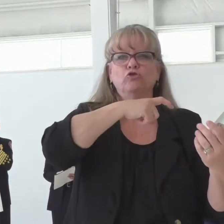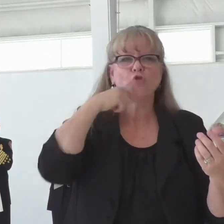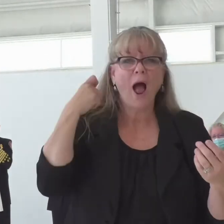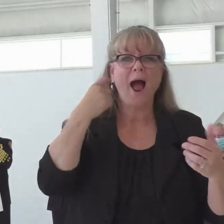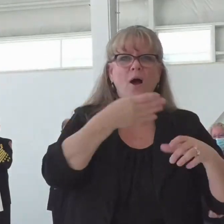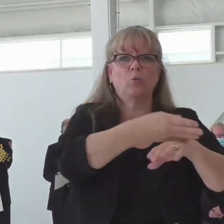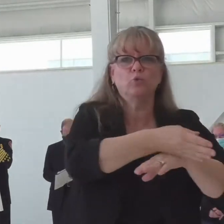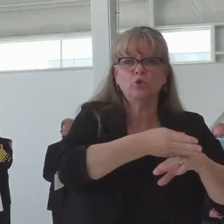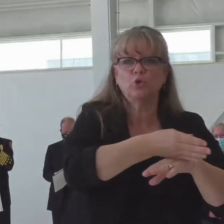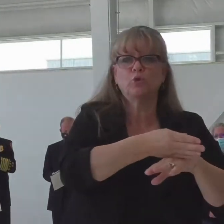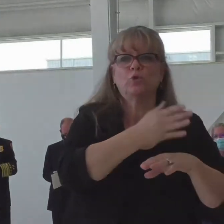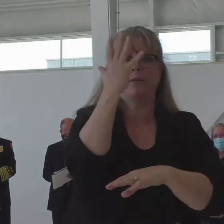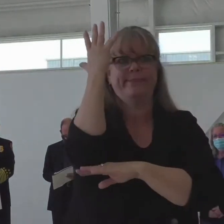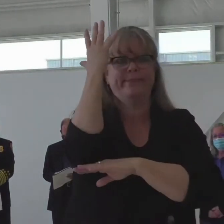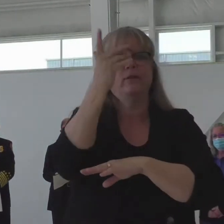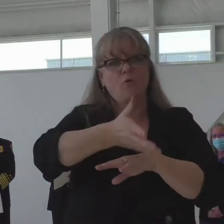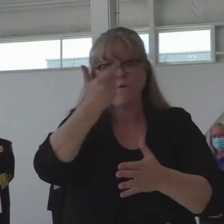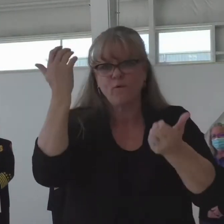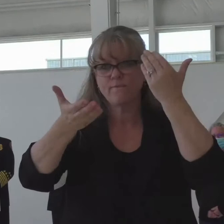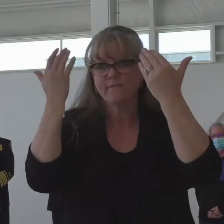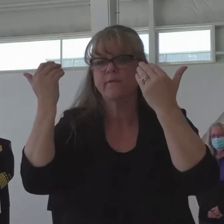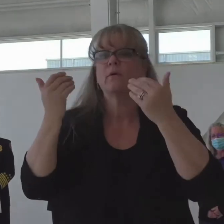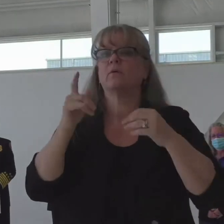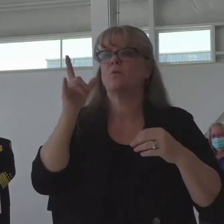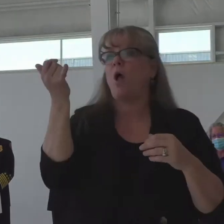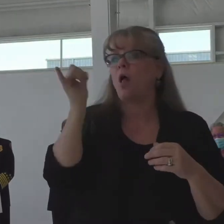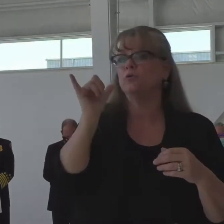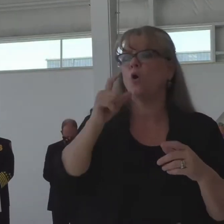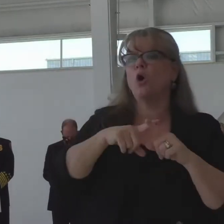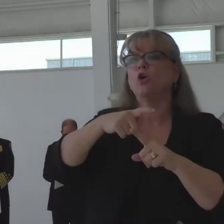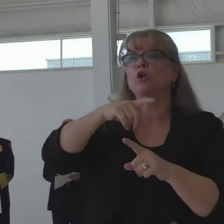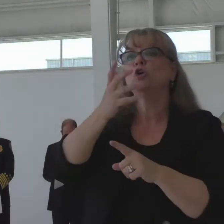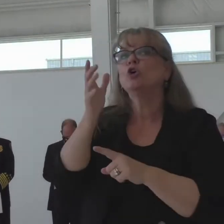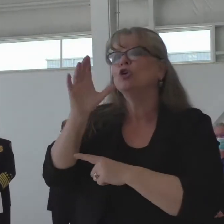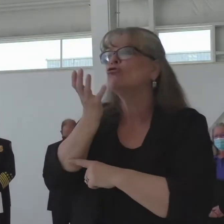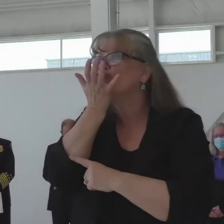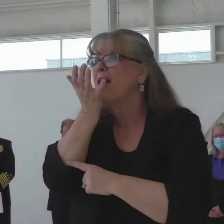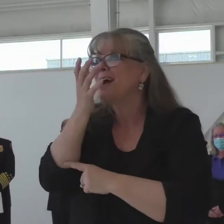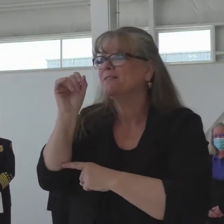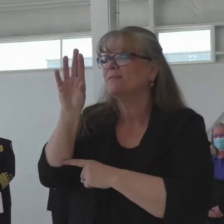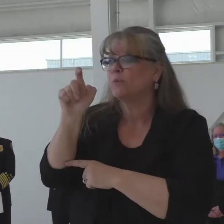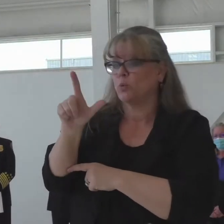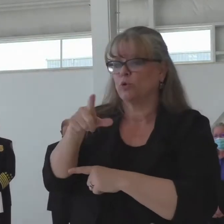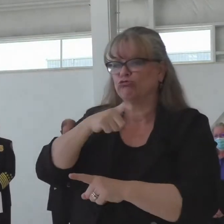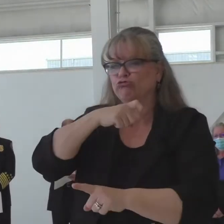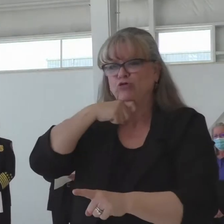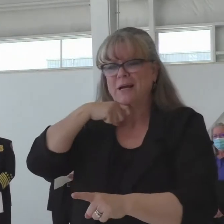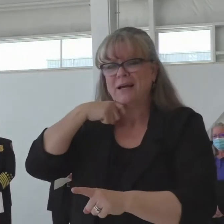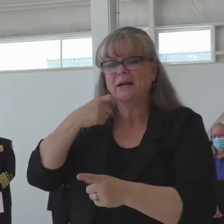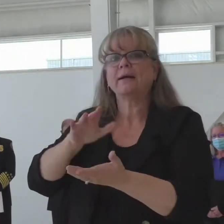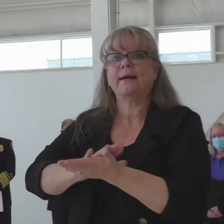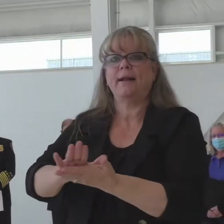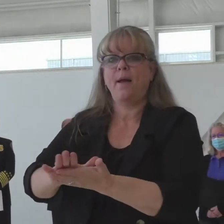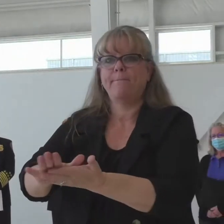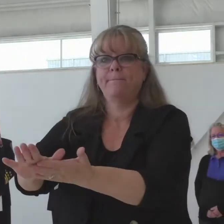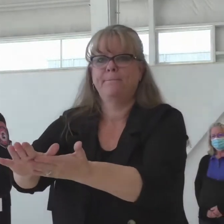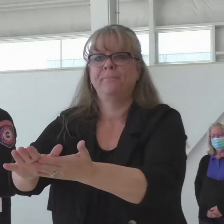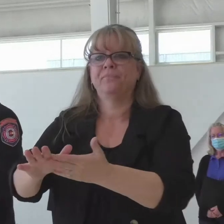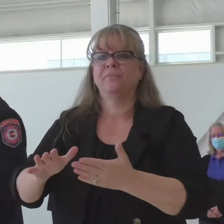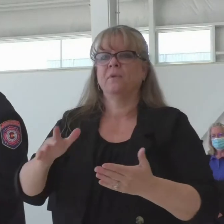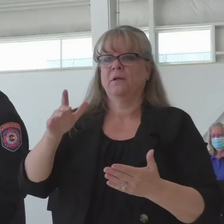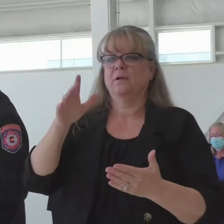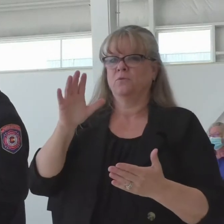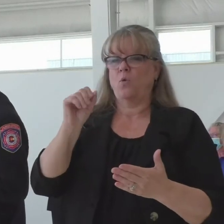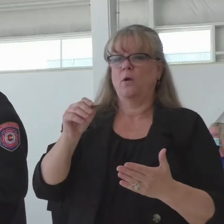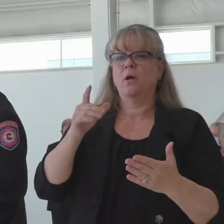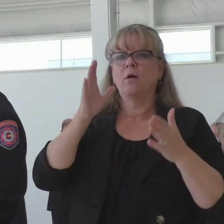smaller, fine fuels are the grassy fuels that are typically handled in a different way. But I'll let